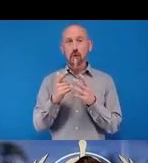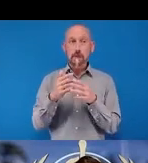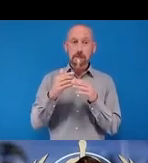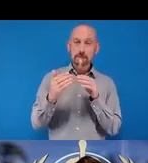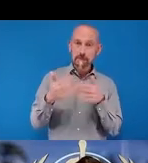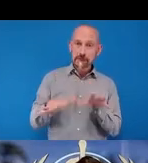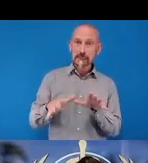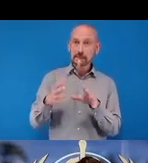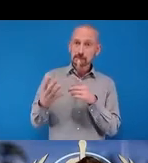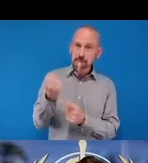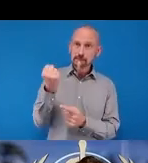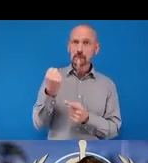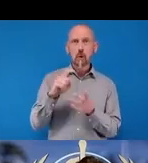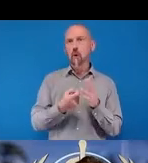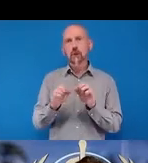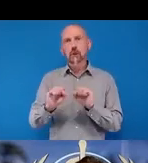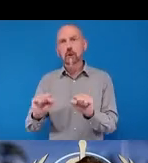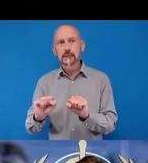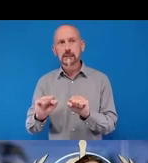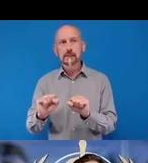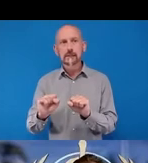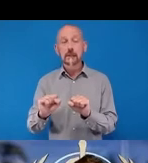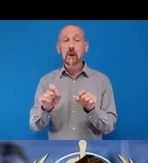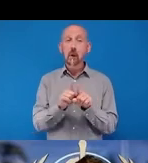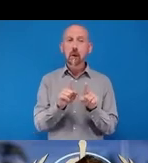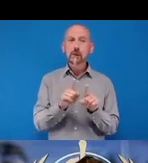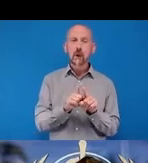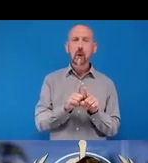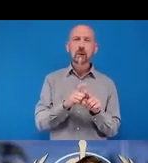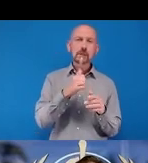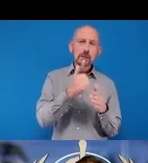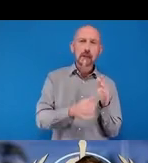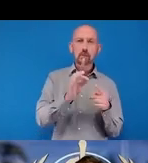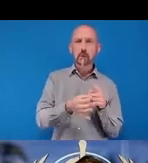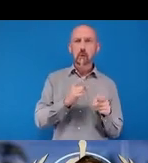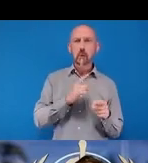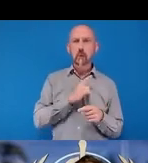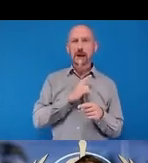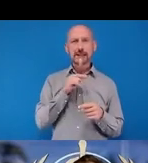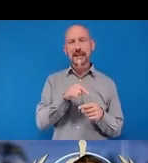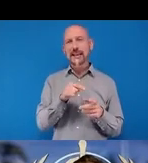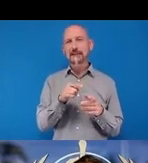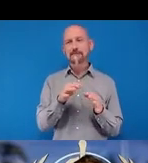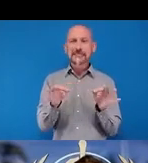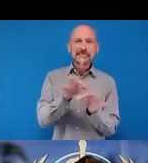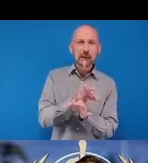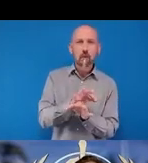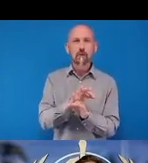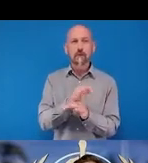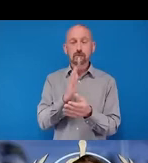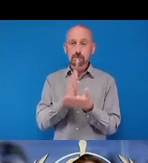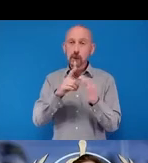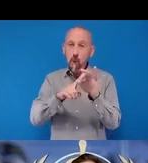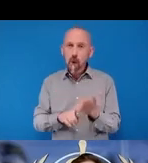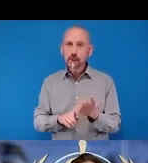And that